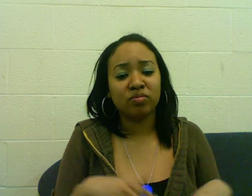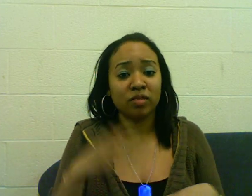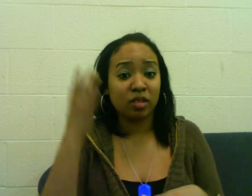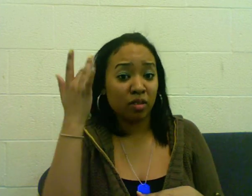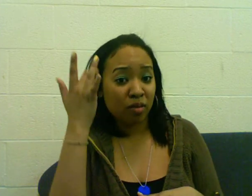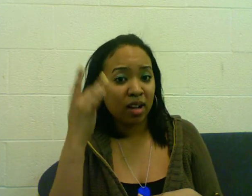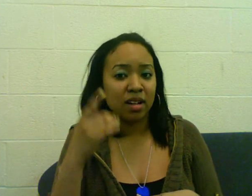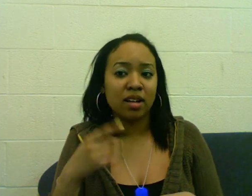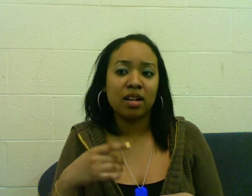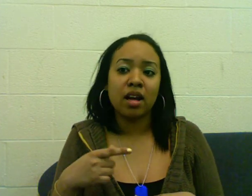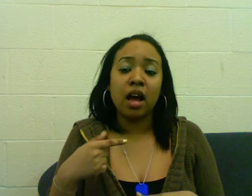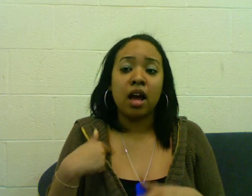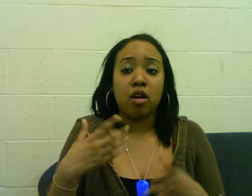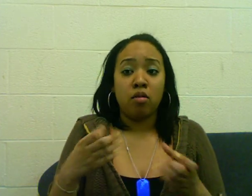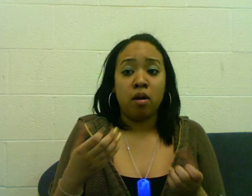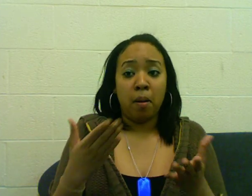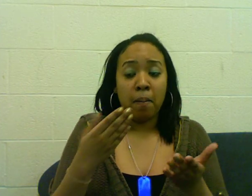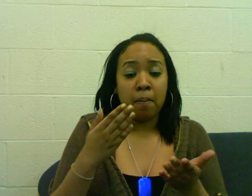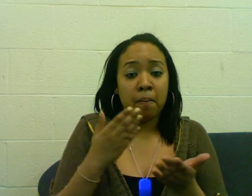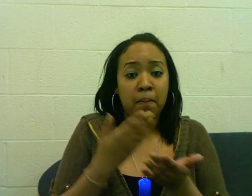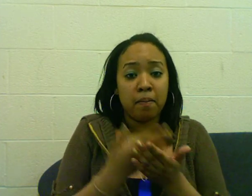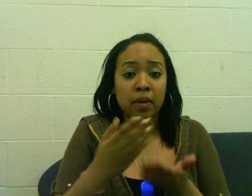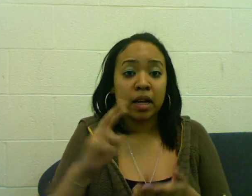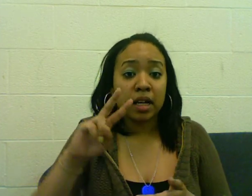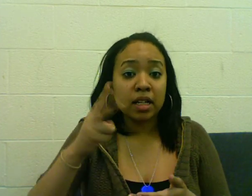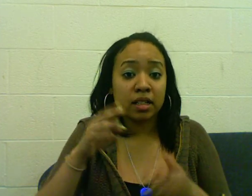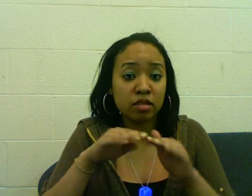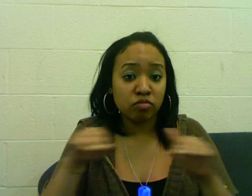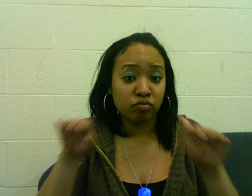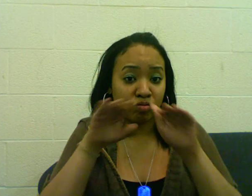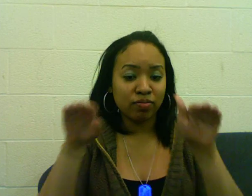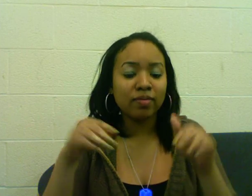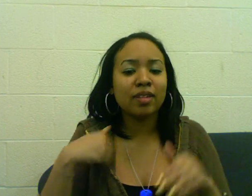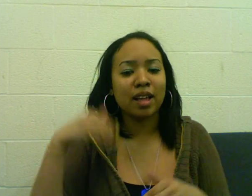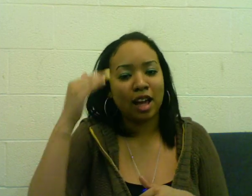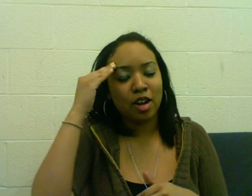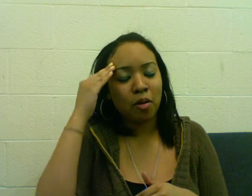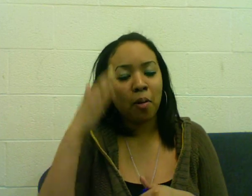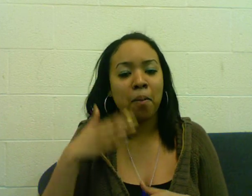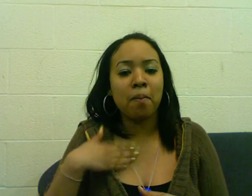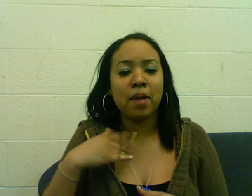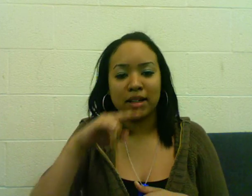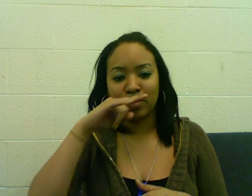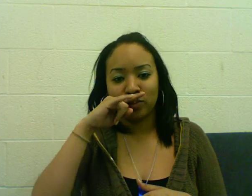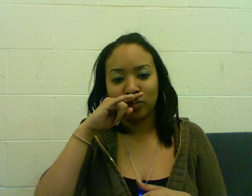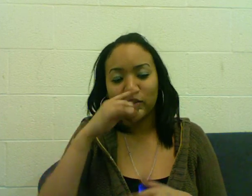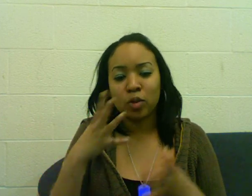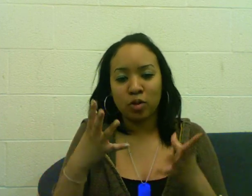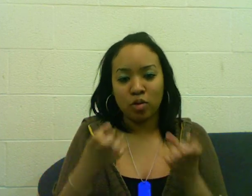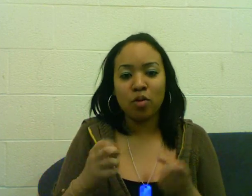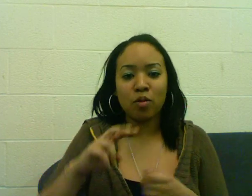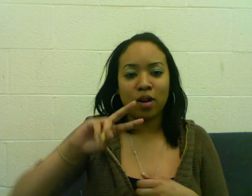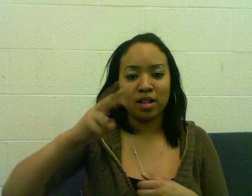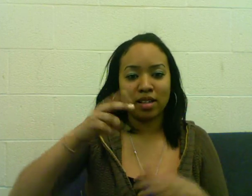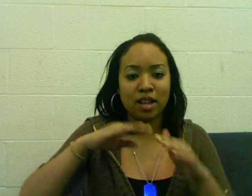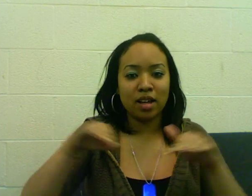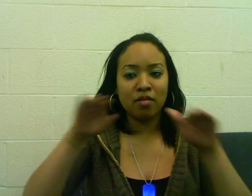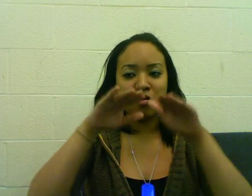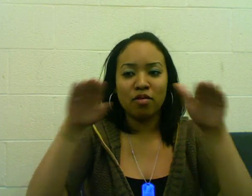story. So brought them to a frisbee party. And they're like knocking on the window because